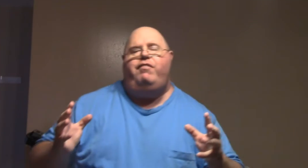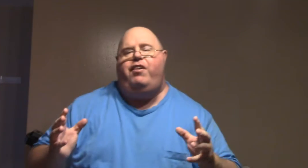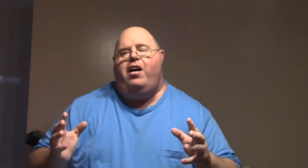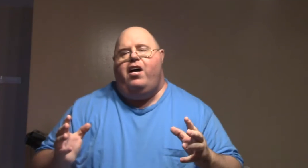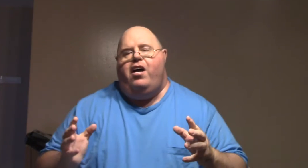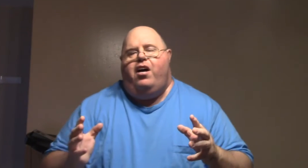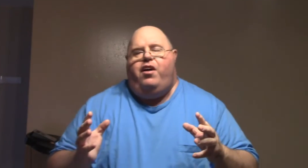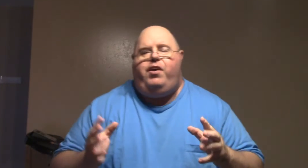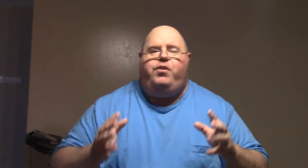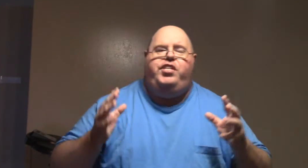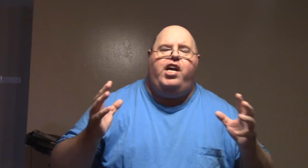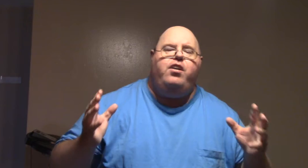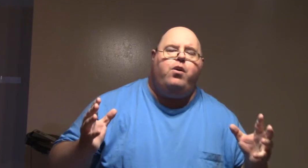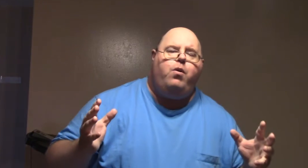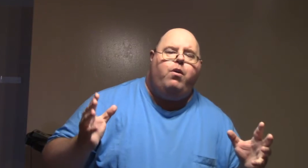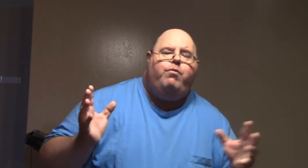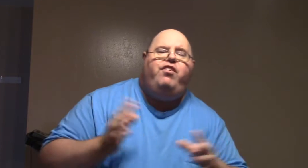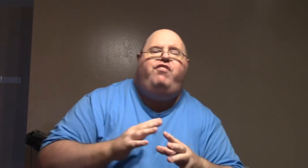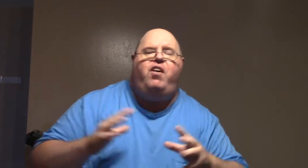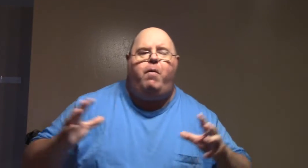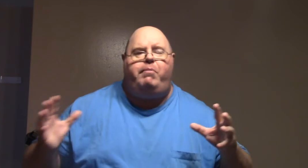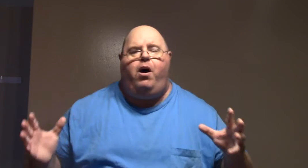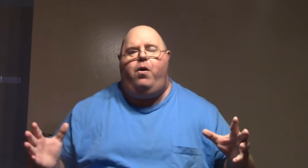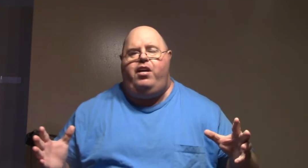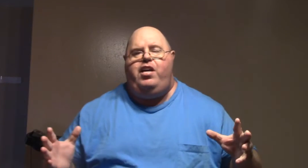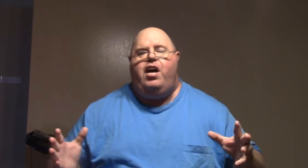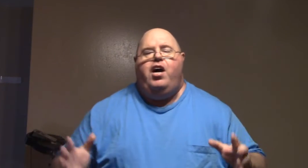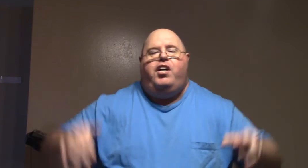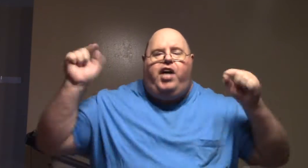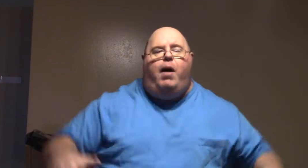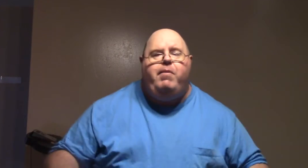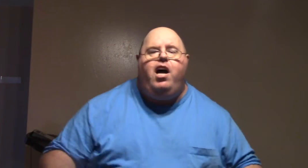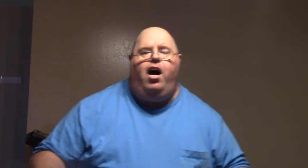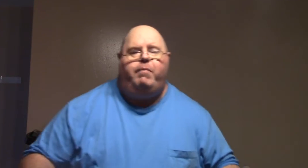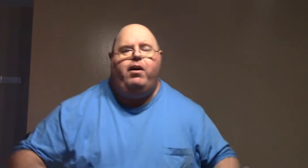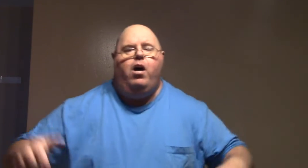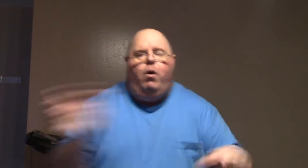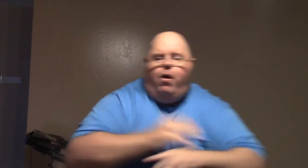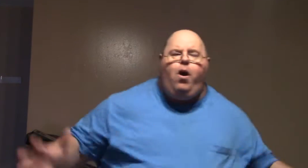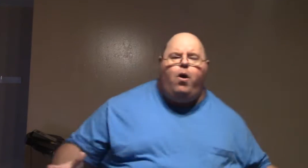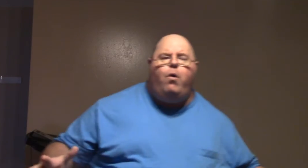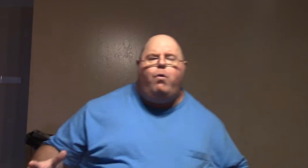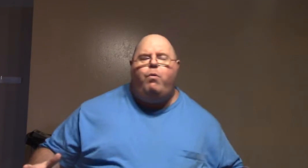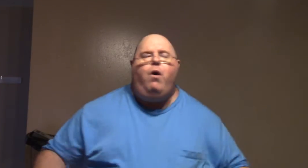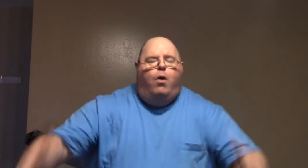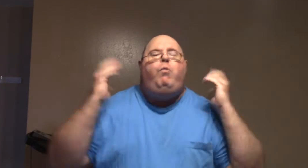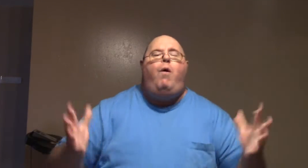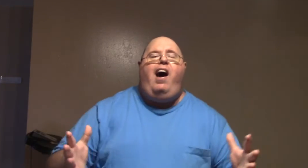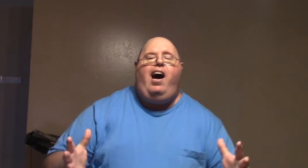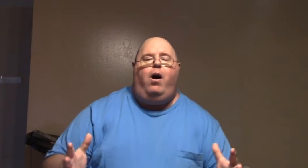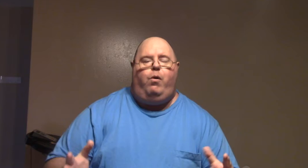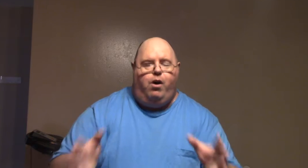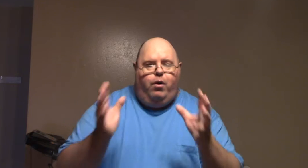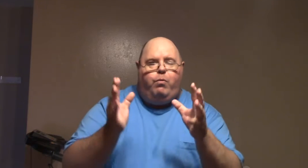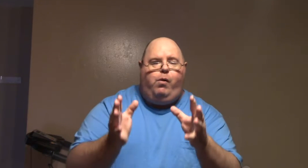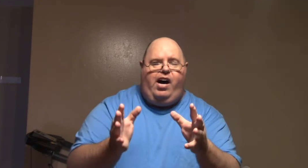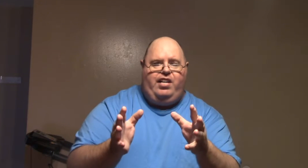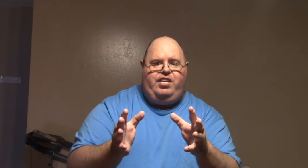their gender reveal party coming up! Woohoo! Wow! What